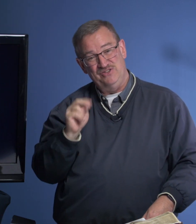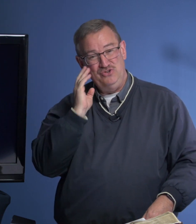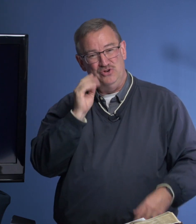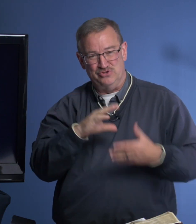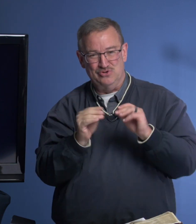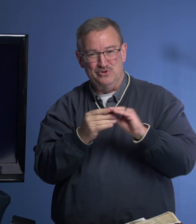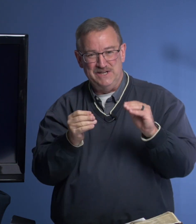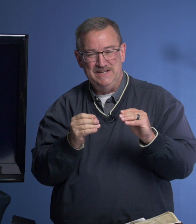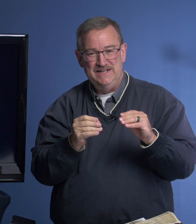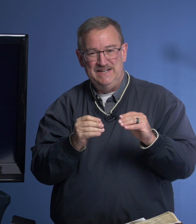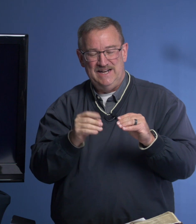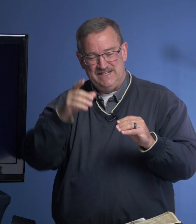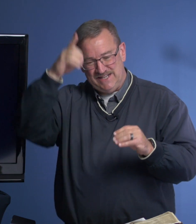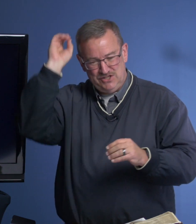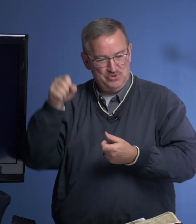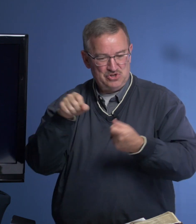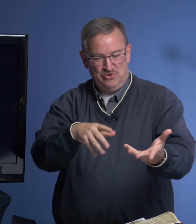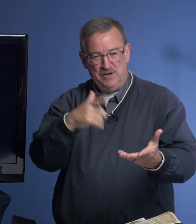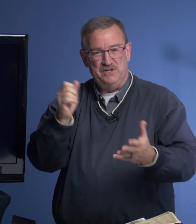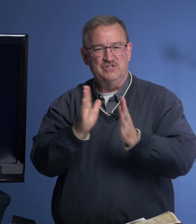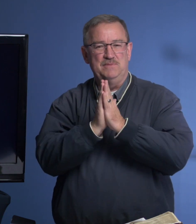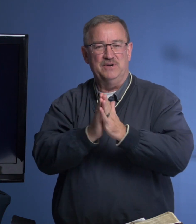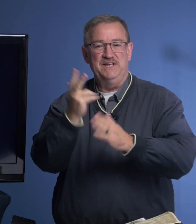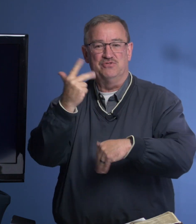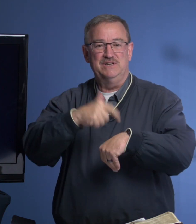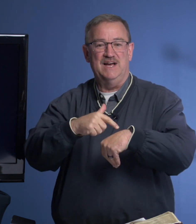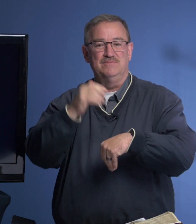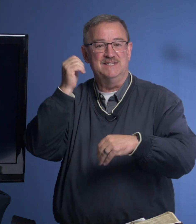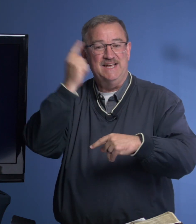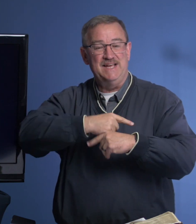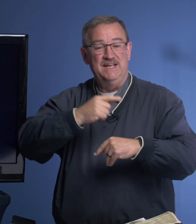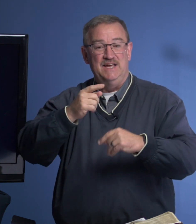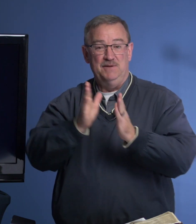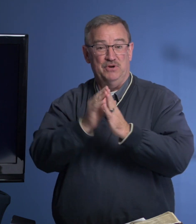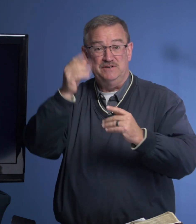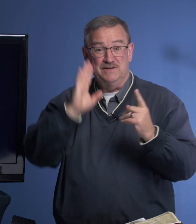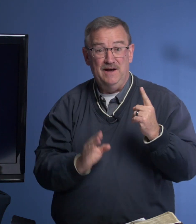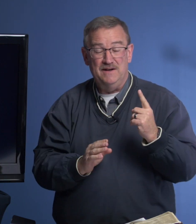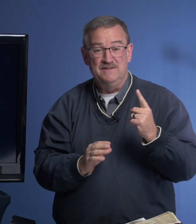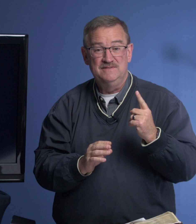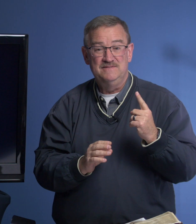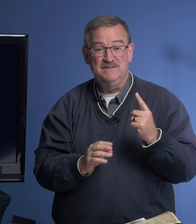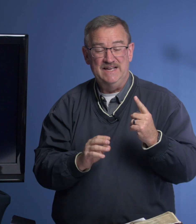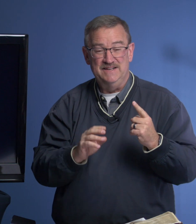You know the story. Daniel was thrown there because he prayed three times a day. He prayed to God. And